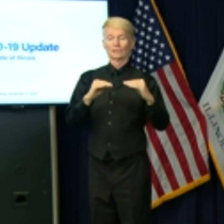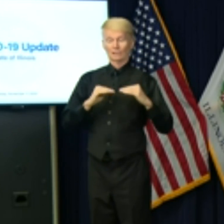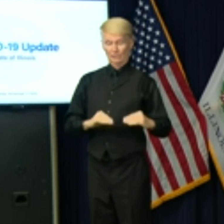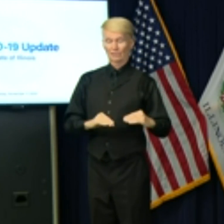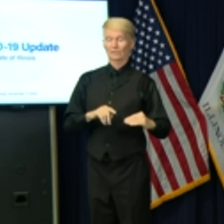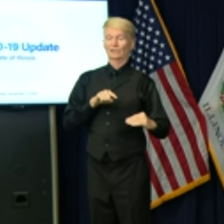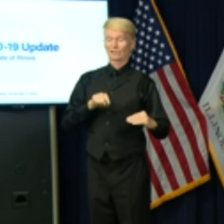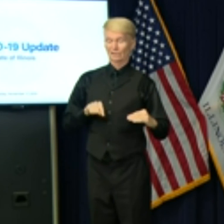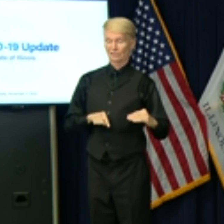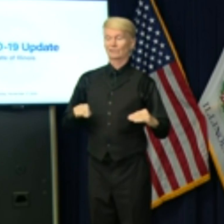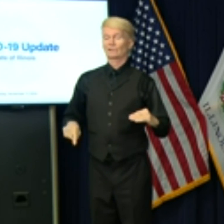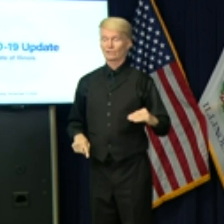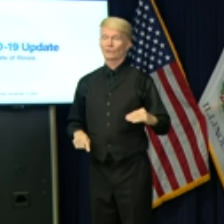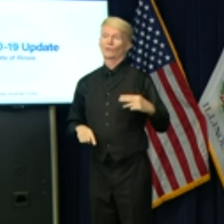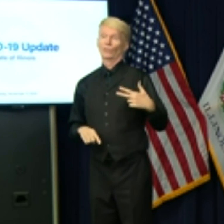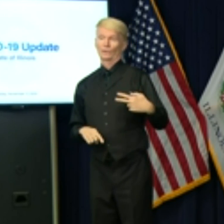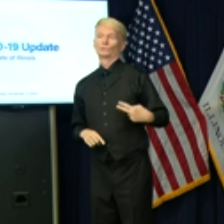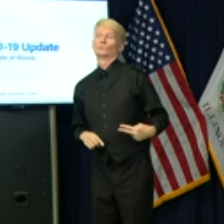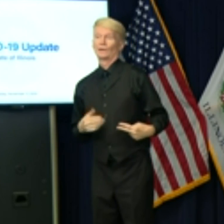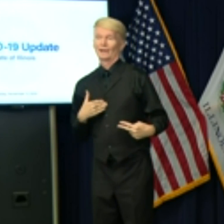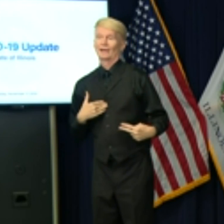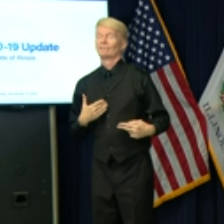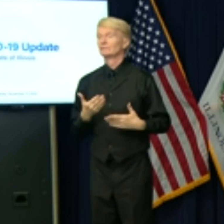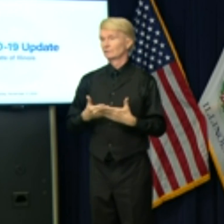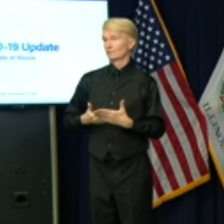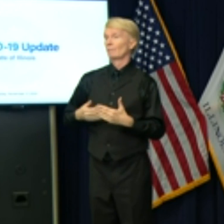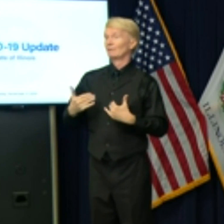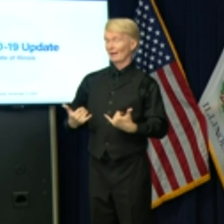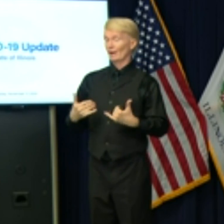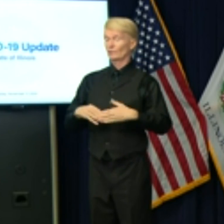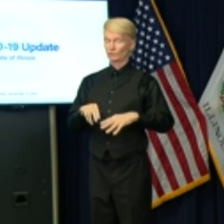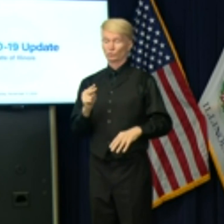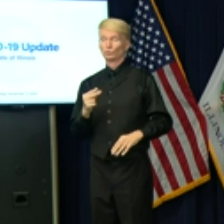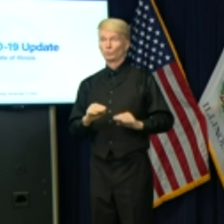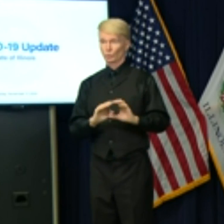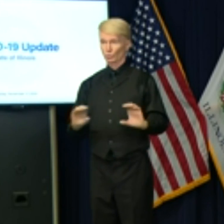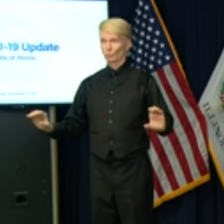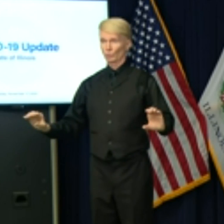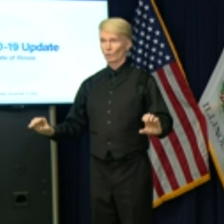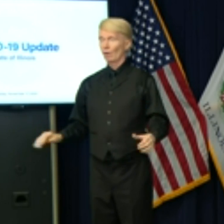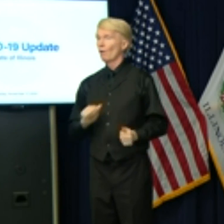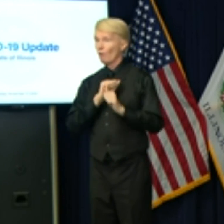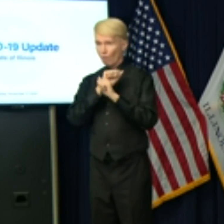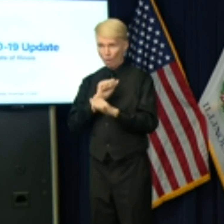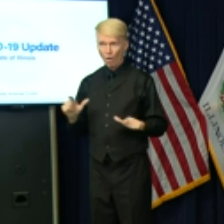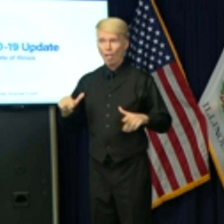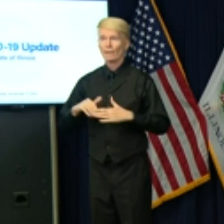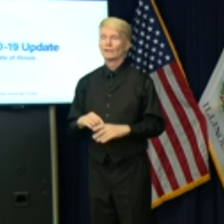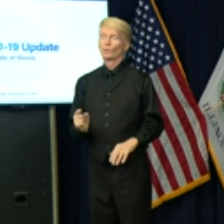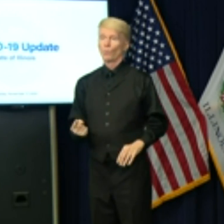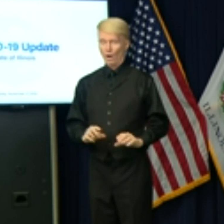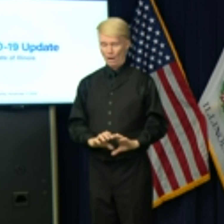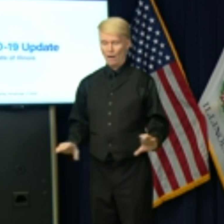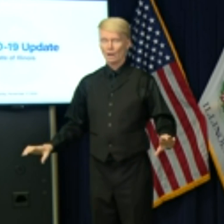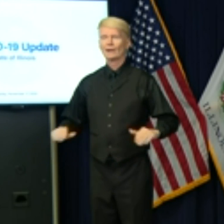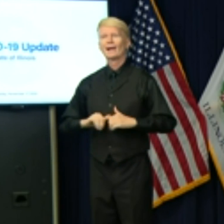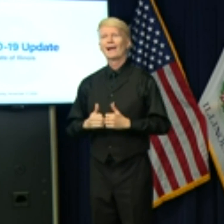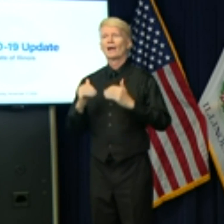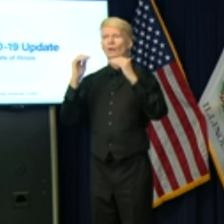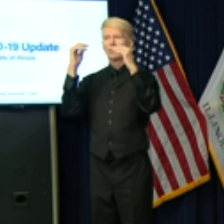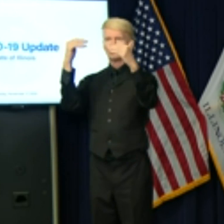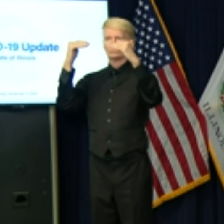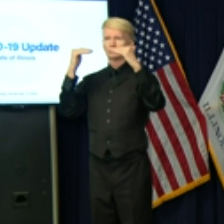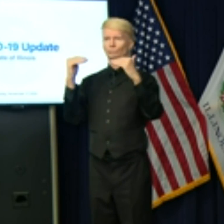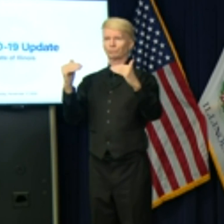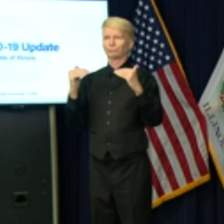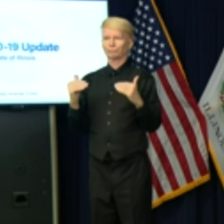stepping down from Tier 3. Many are, several are in Tier 2. All of them are in Tier 1, and how you can step down from each of those